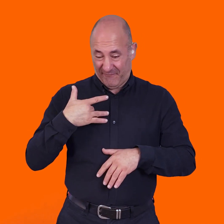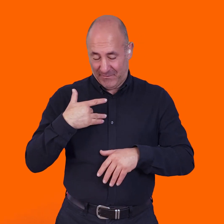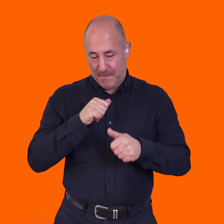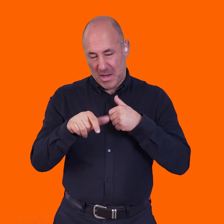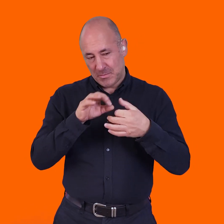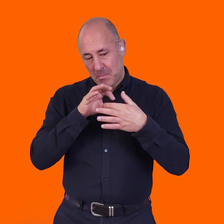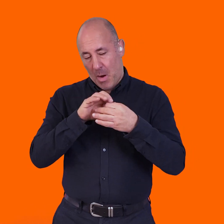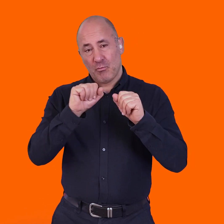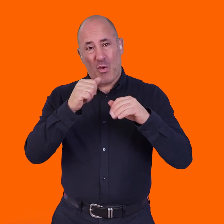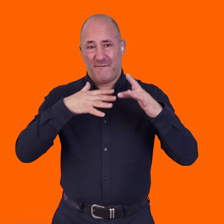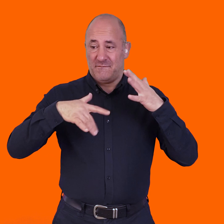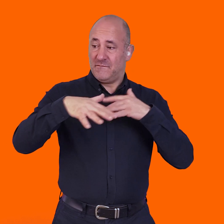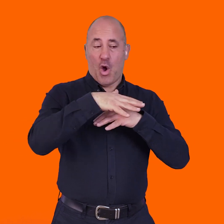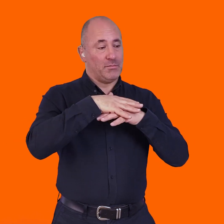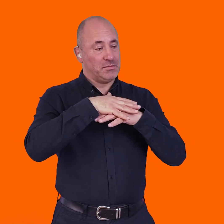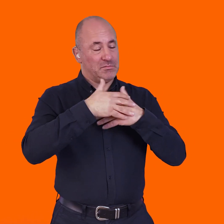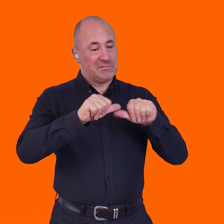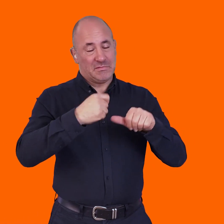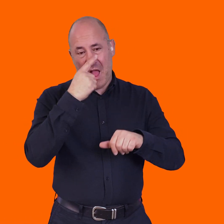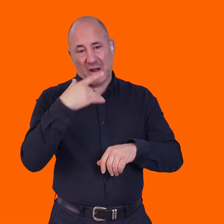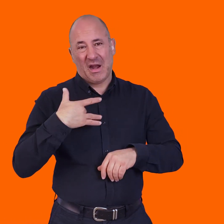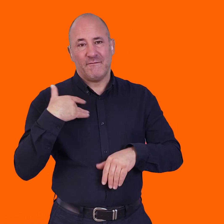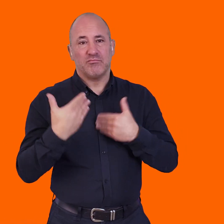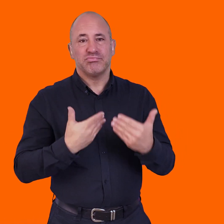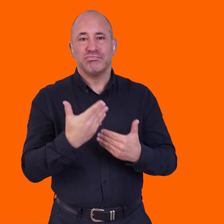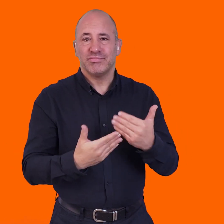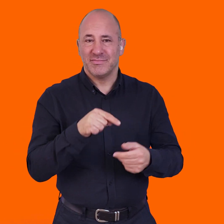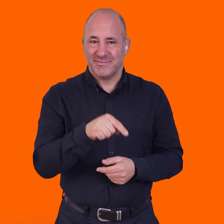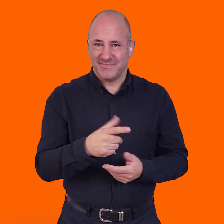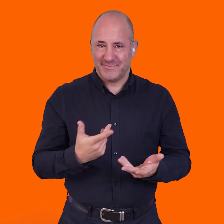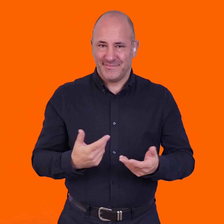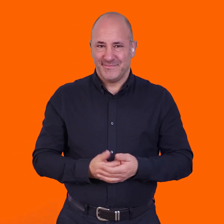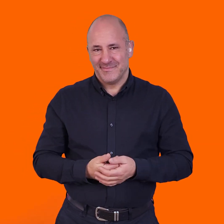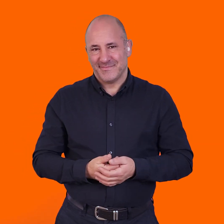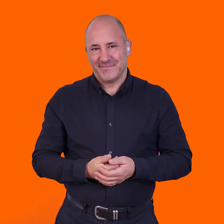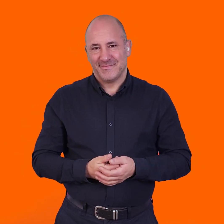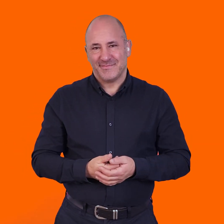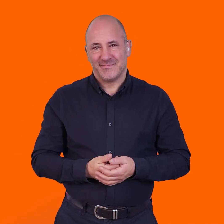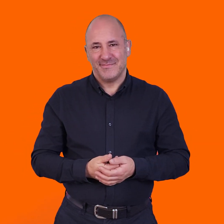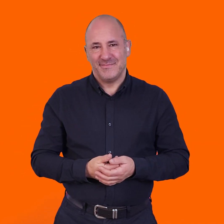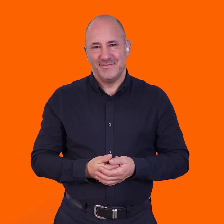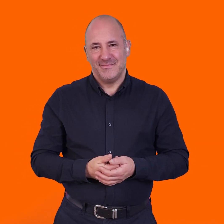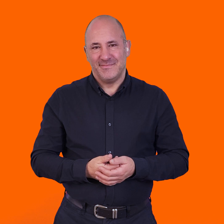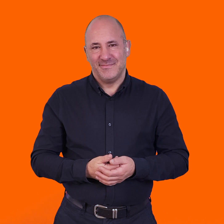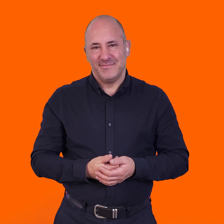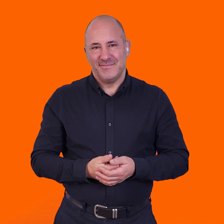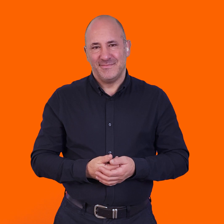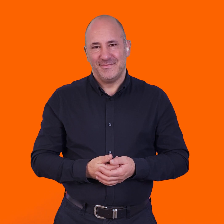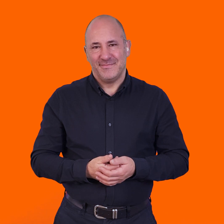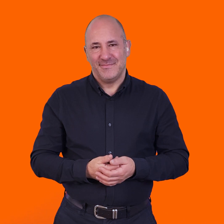human-centered and kind of nature-centered because it's about connecting with your